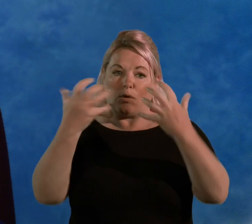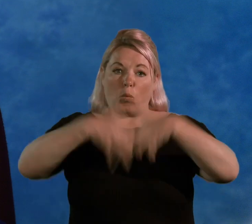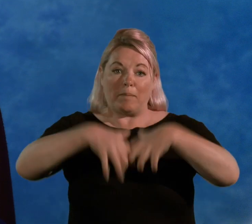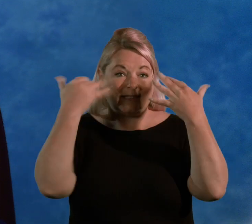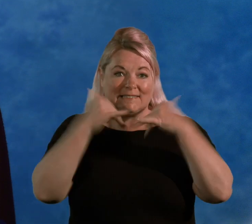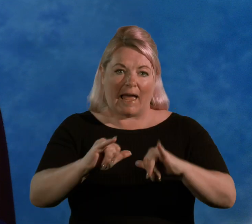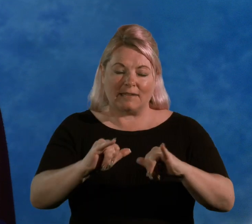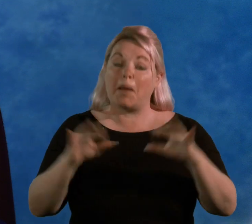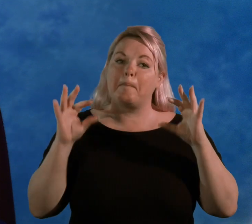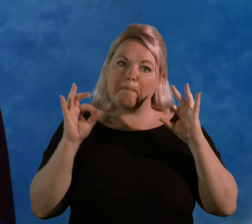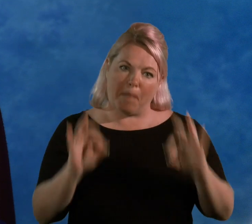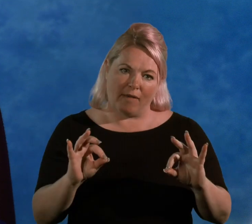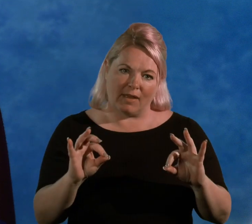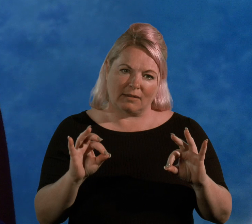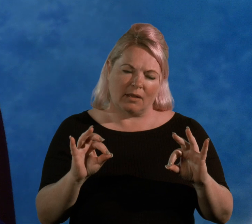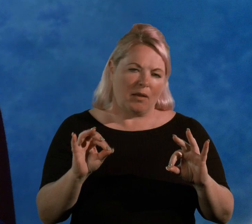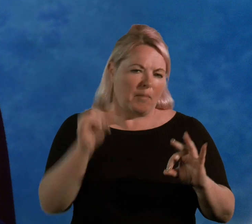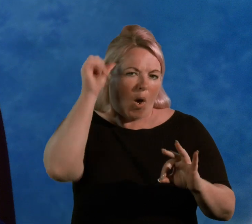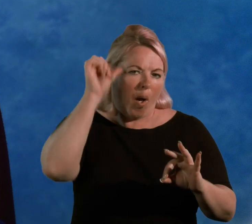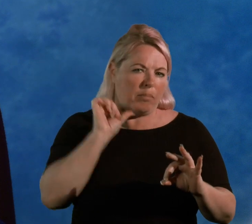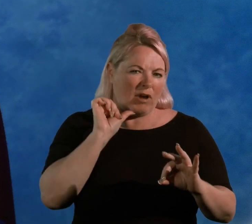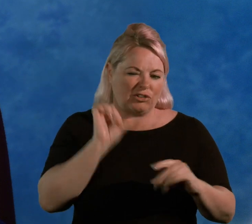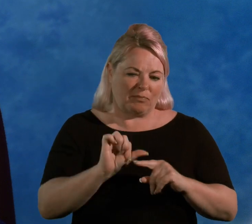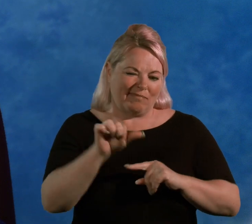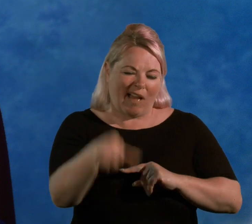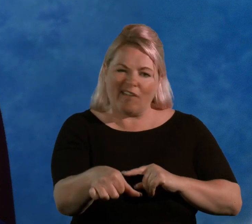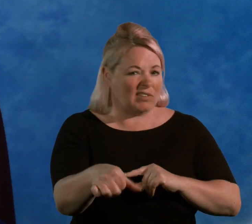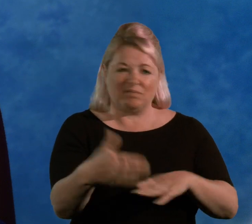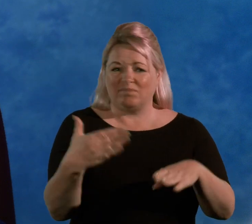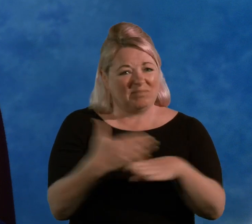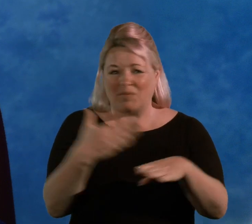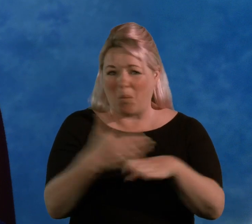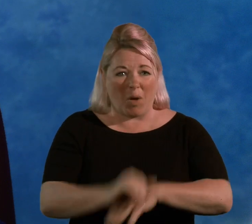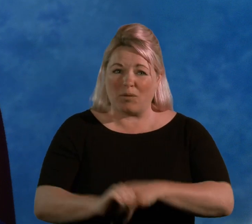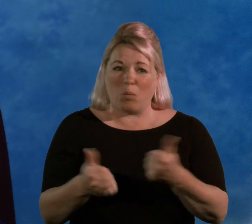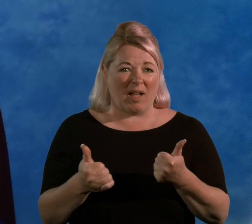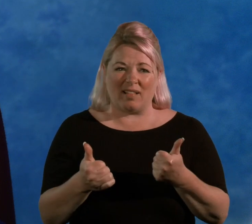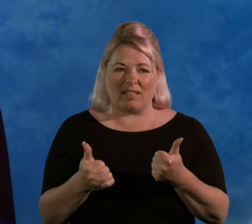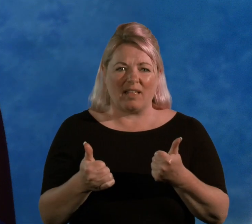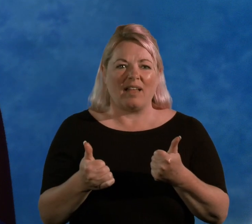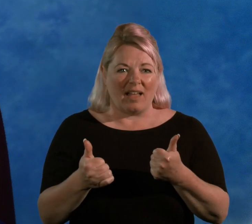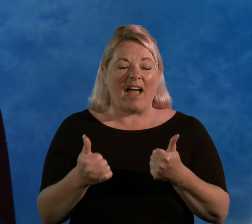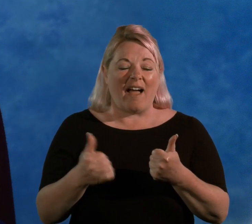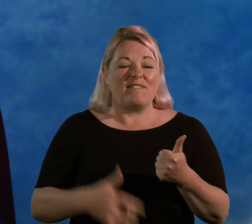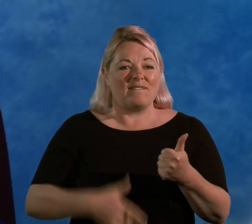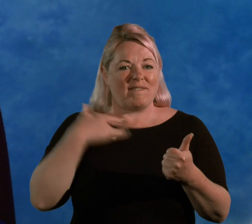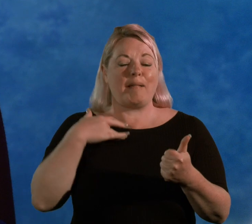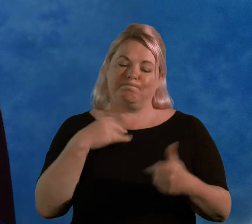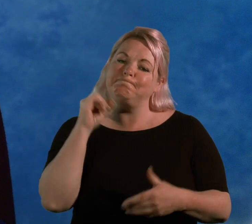But after the operation, it never worked really well, and I think there was more damage in my ear